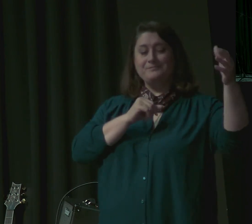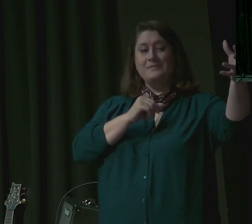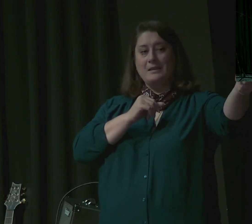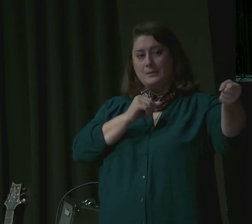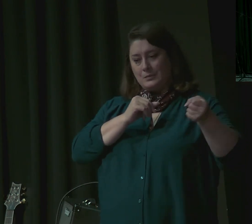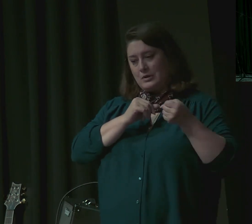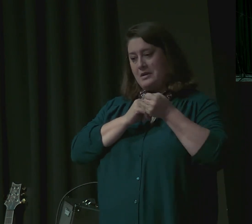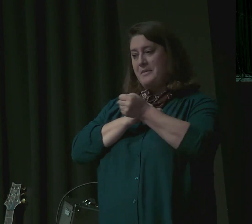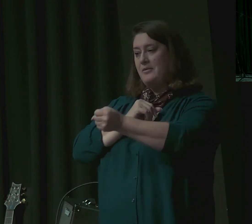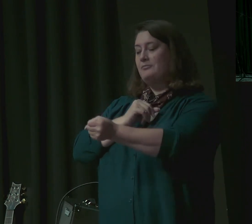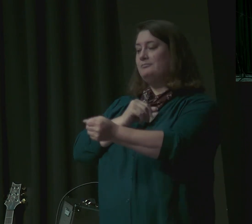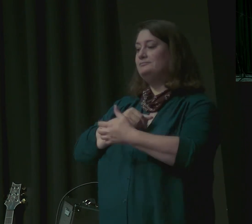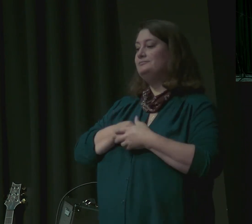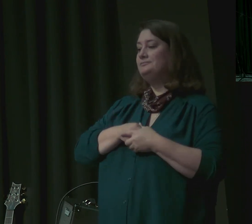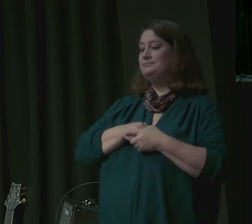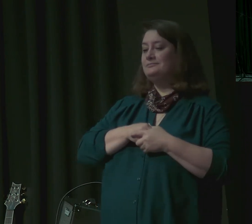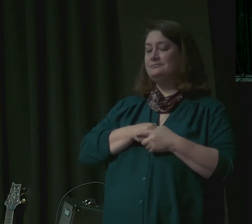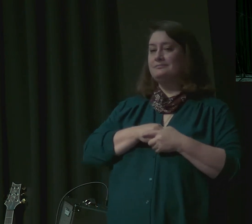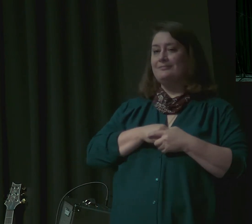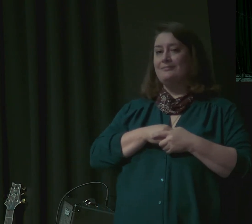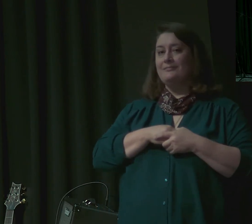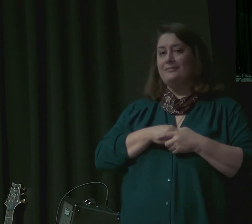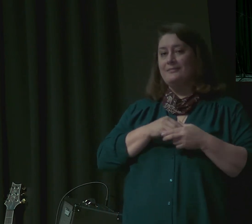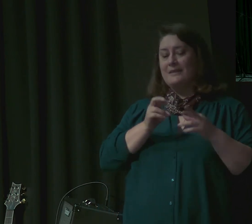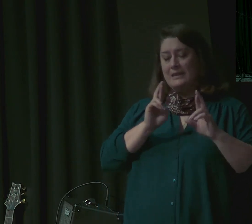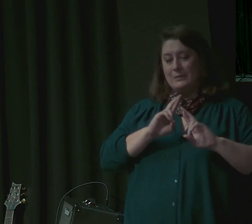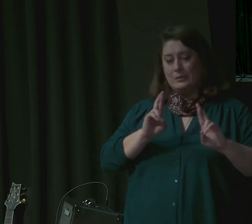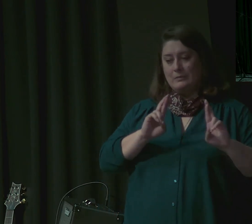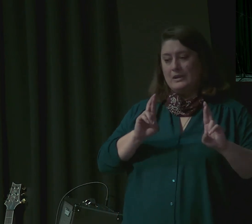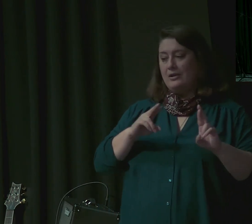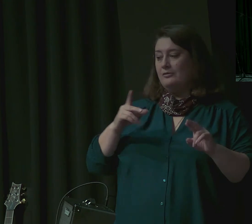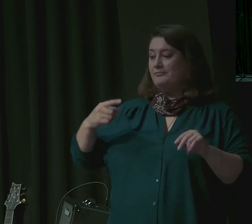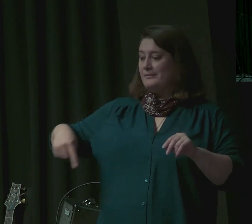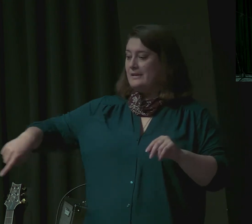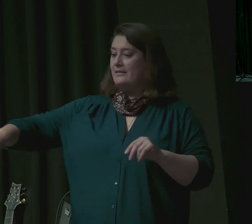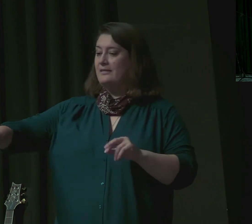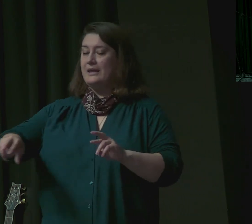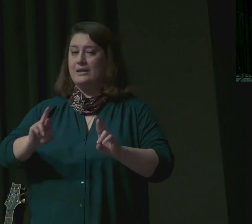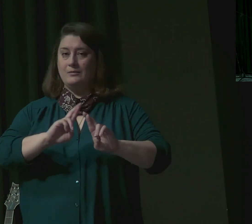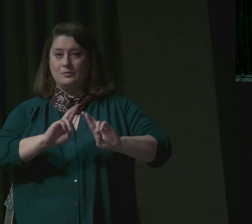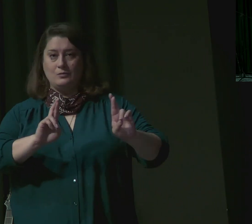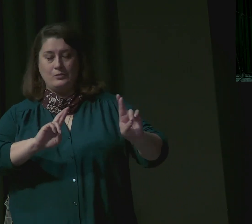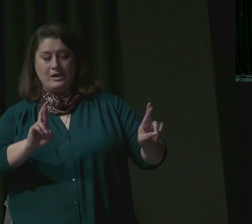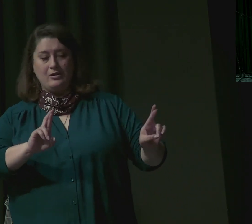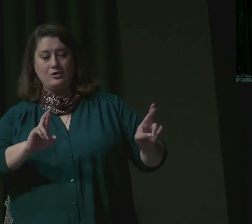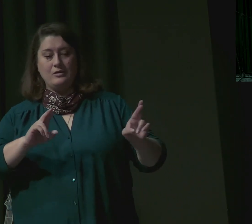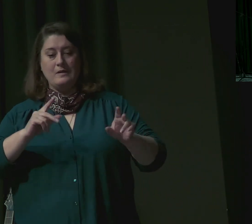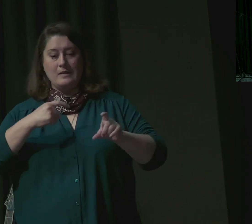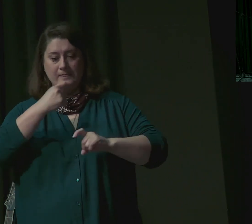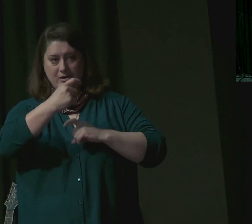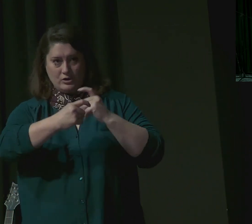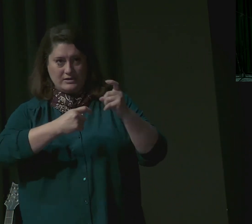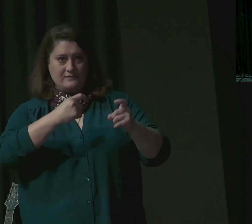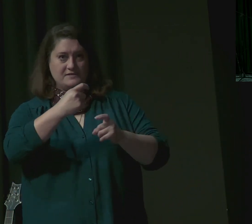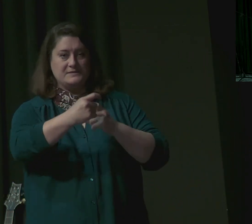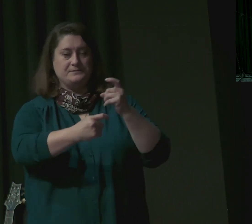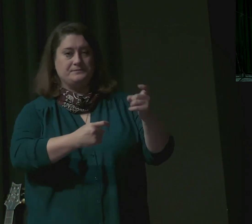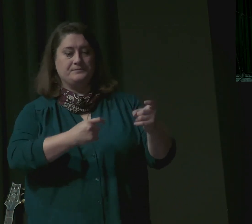fodder they prepared the present for Joseph's coming at noon. For they had heard that they should eat bread